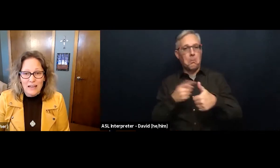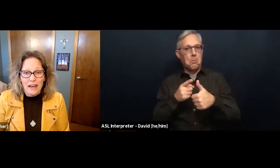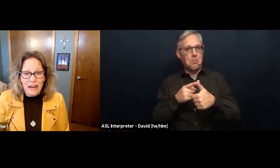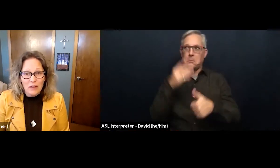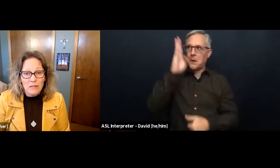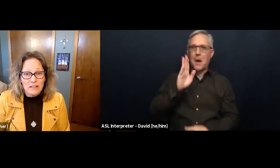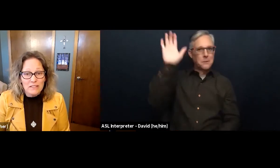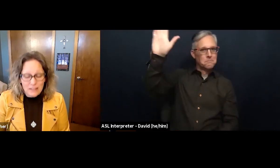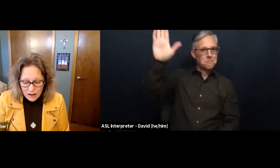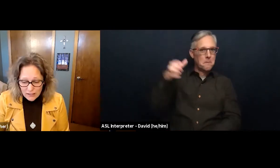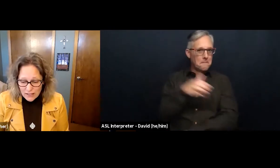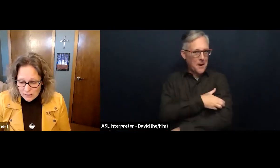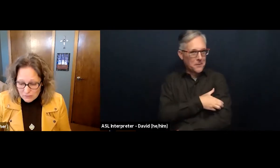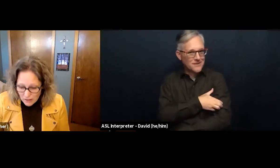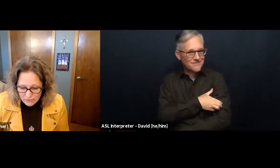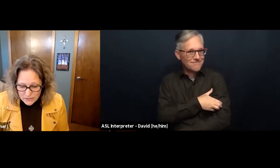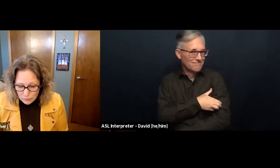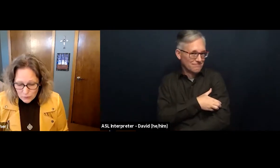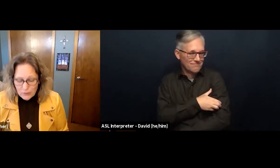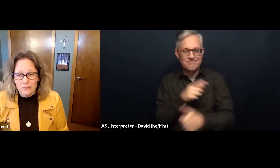God because God loves the world.